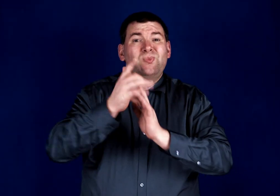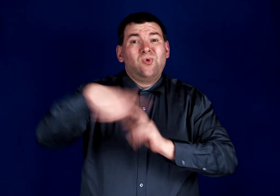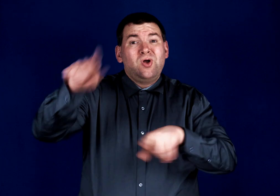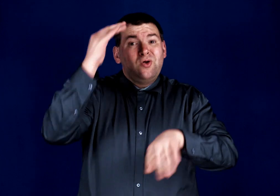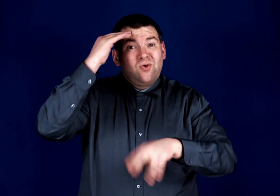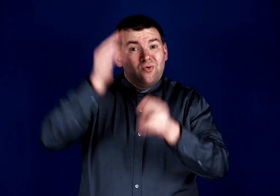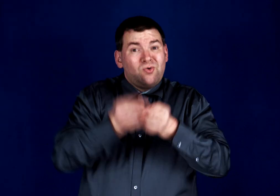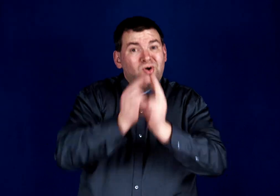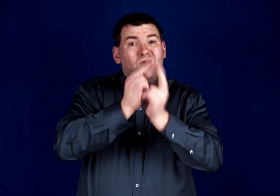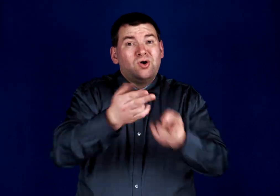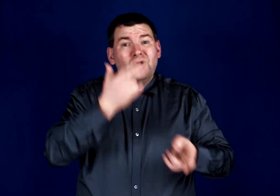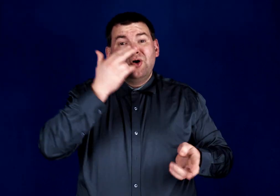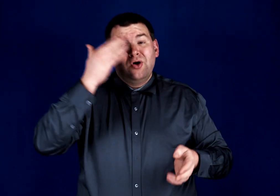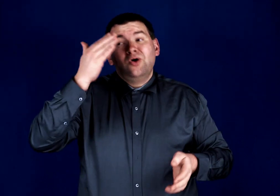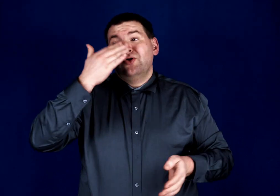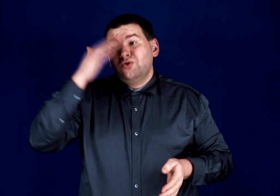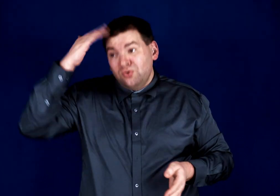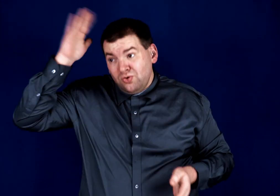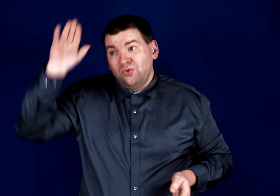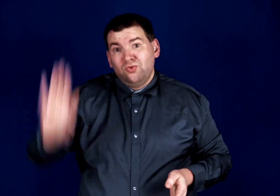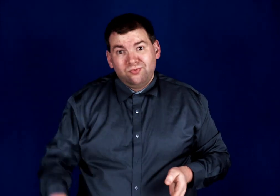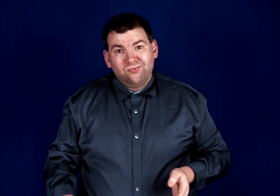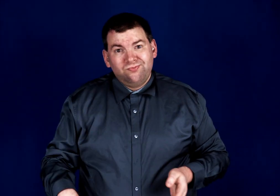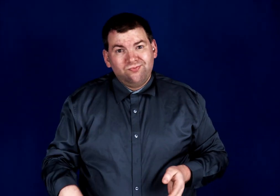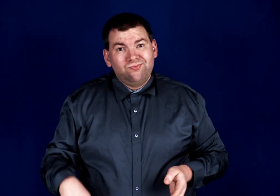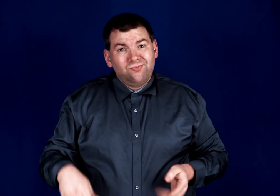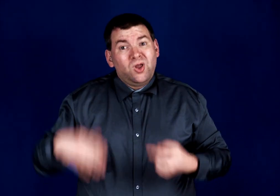you know a Noah knew.